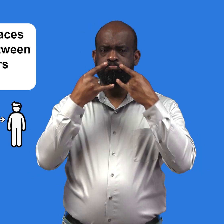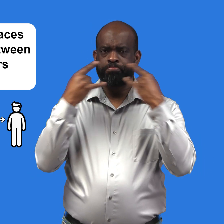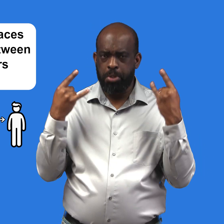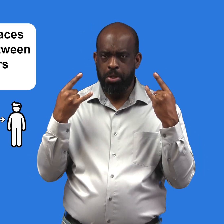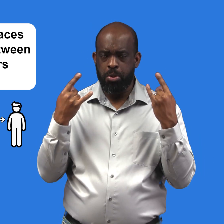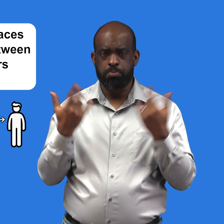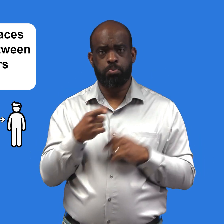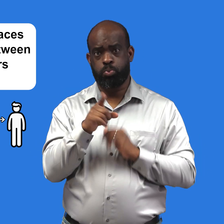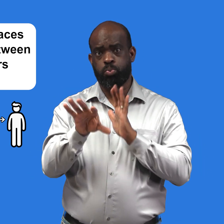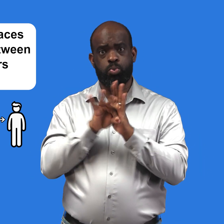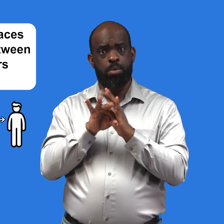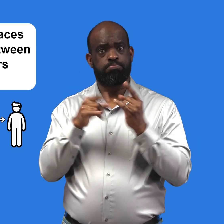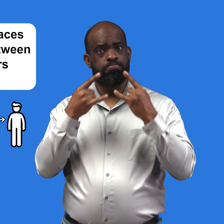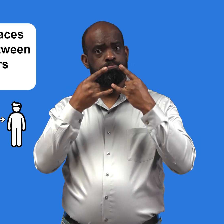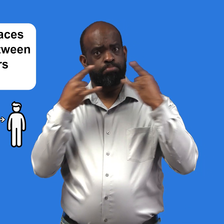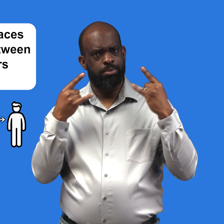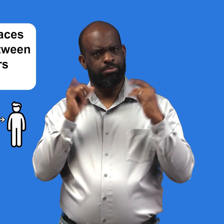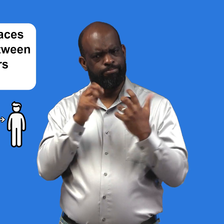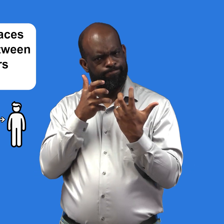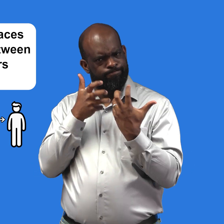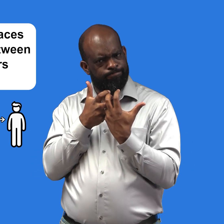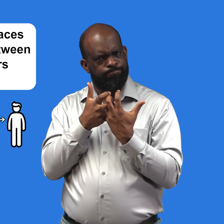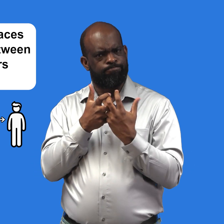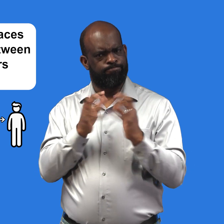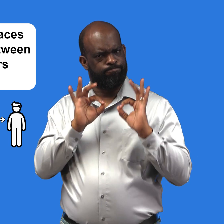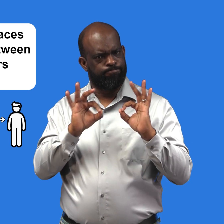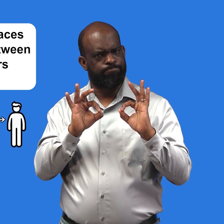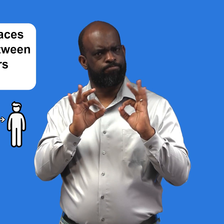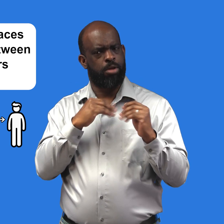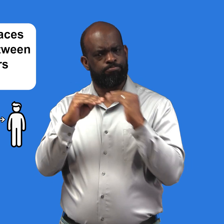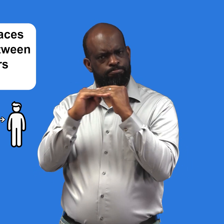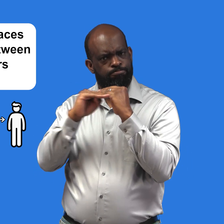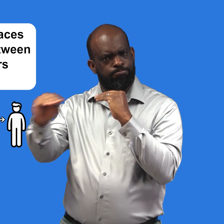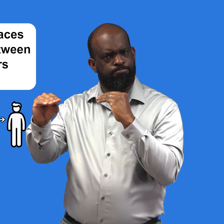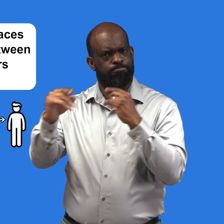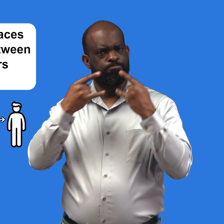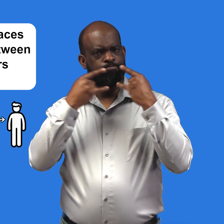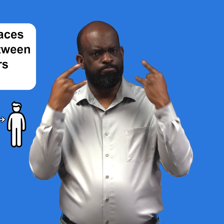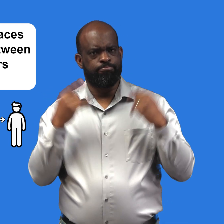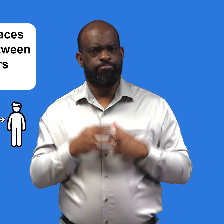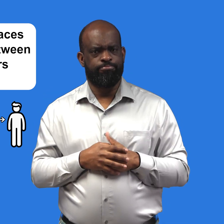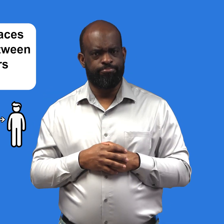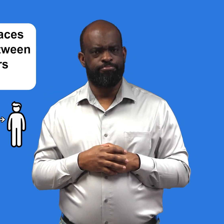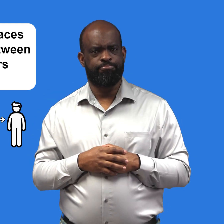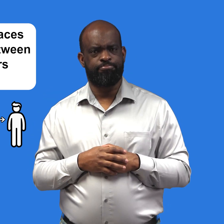And wear a mask. Choose a mask that fits well and wear it correctly and